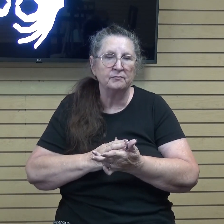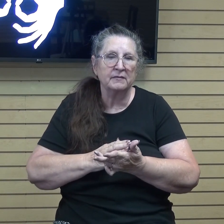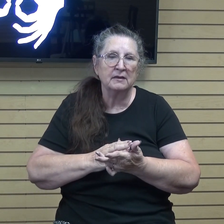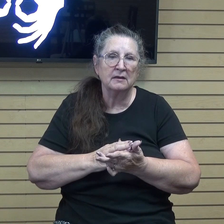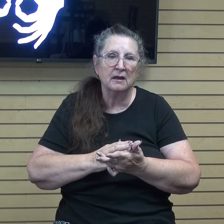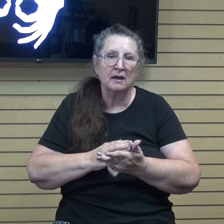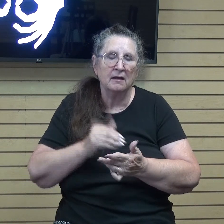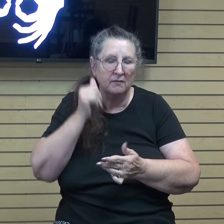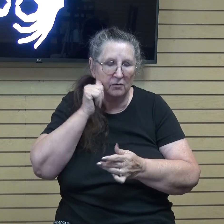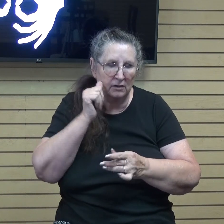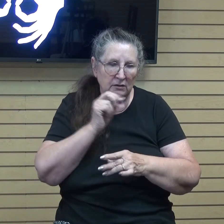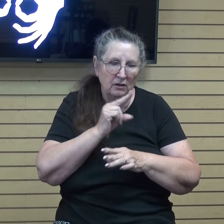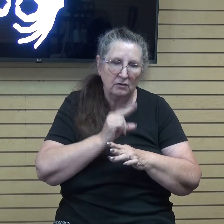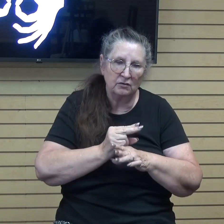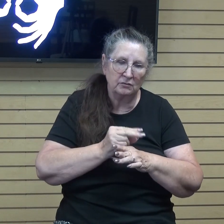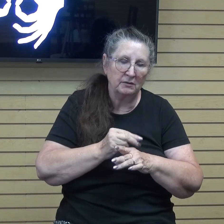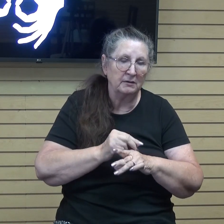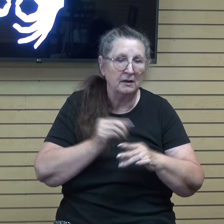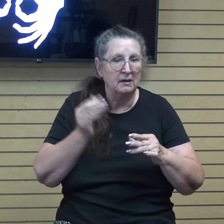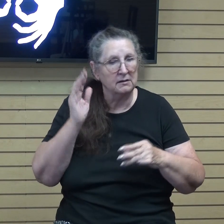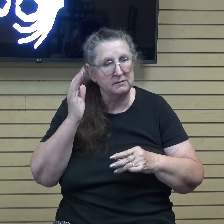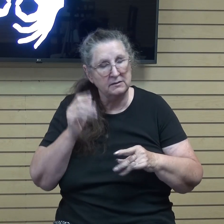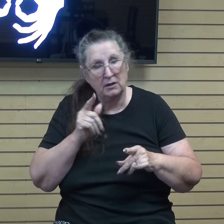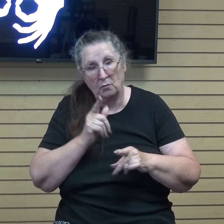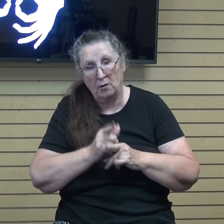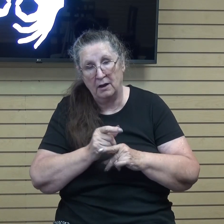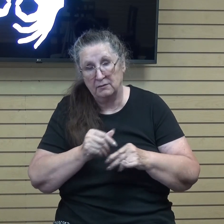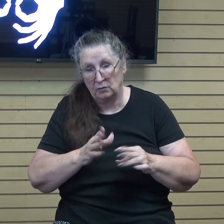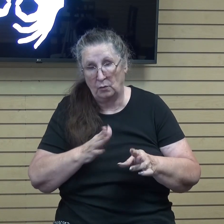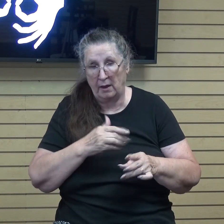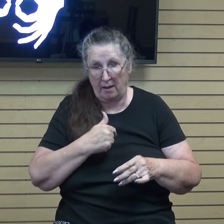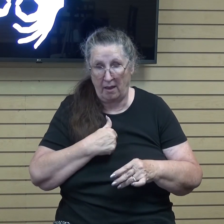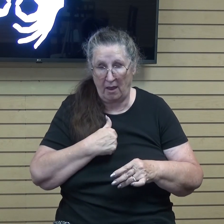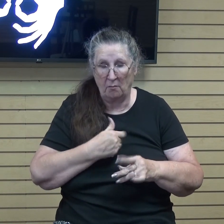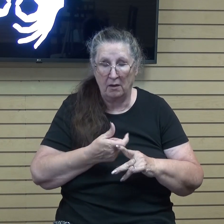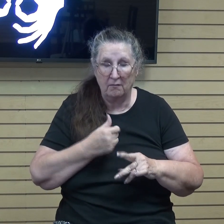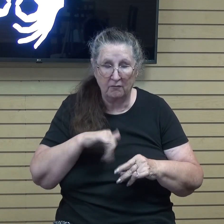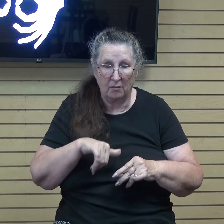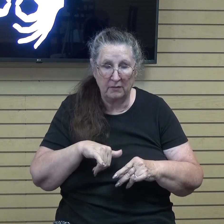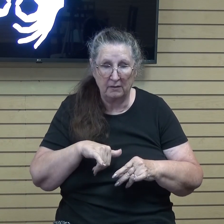do. It's kind of the way I am and where I come from and how I was raised.